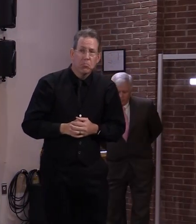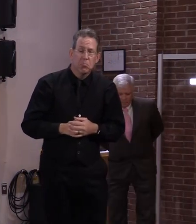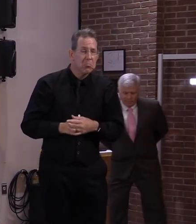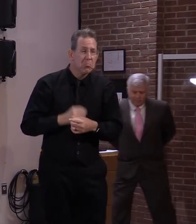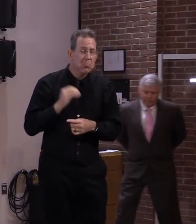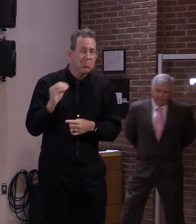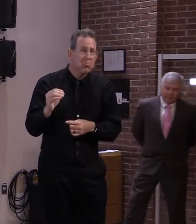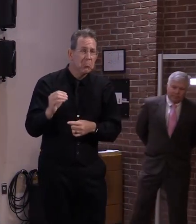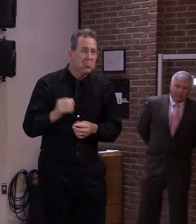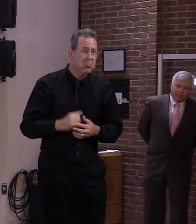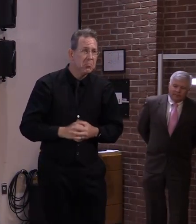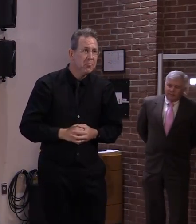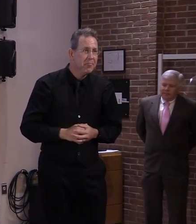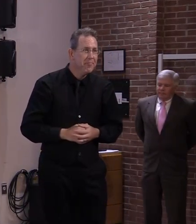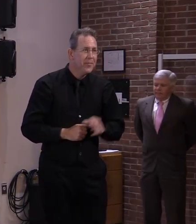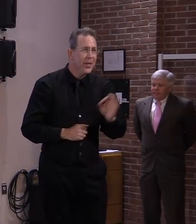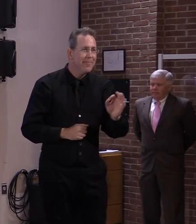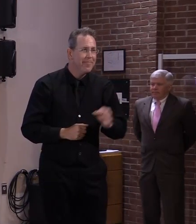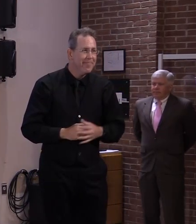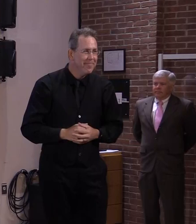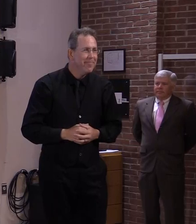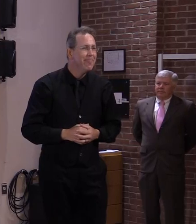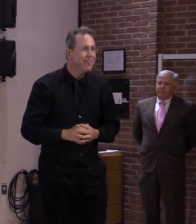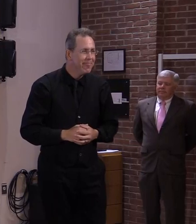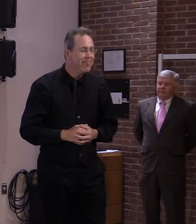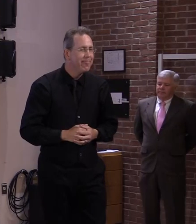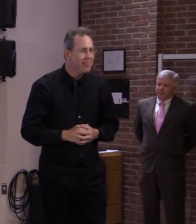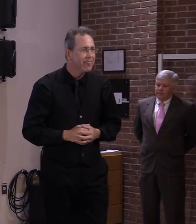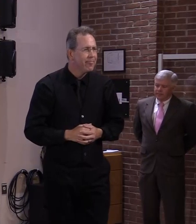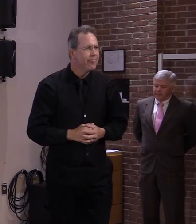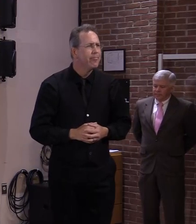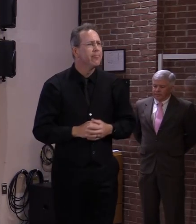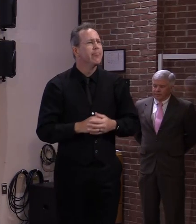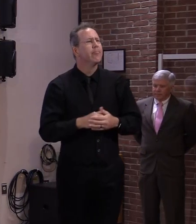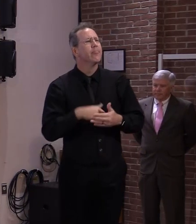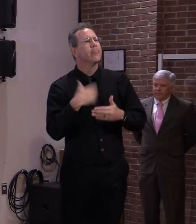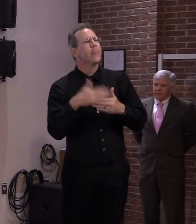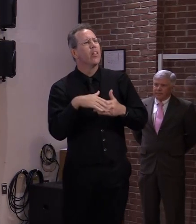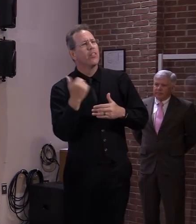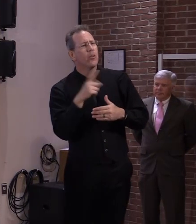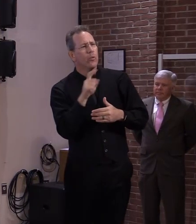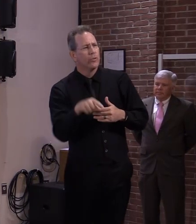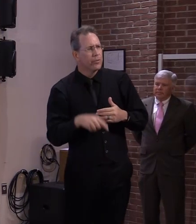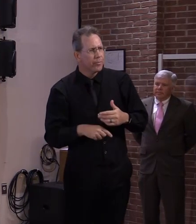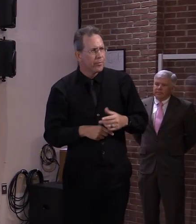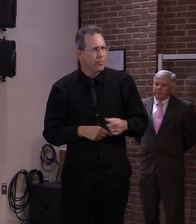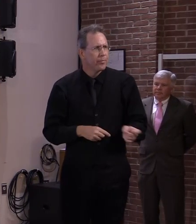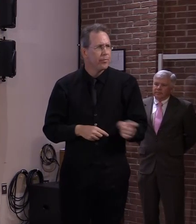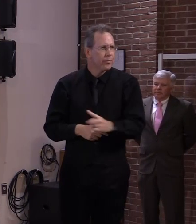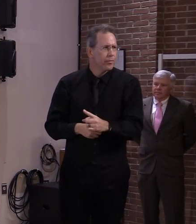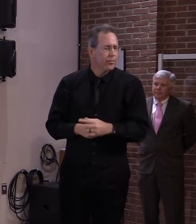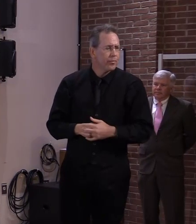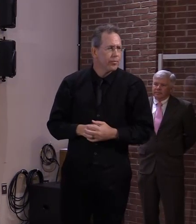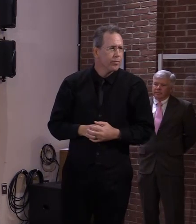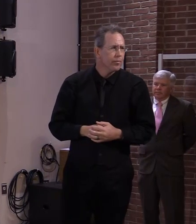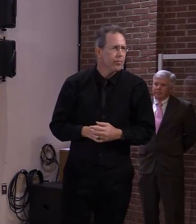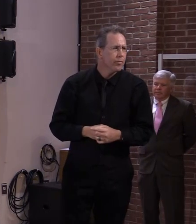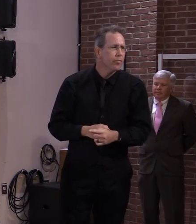okay yeah um and and uh the national guard is also activated indefinitely